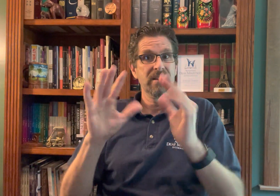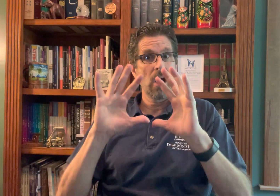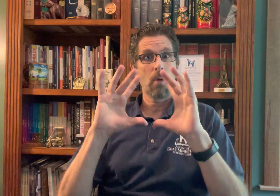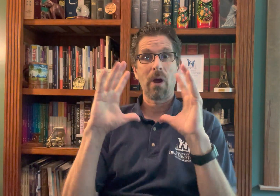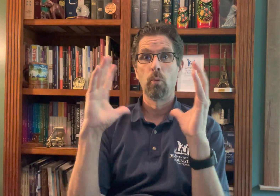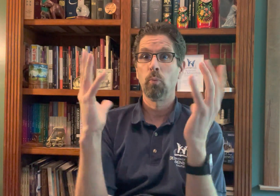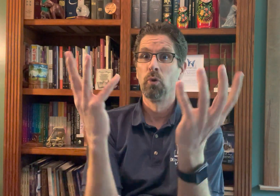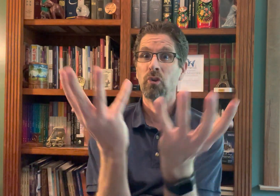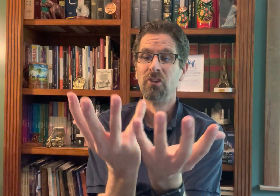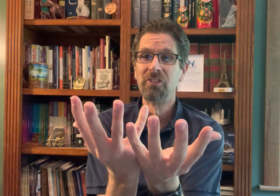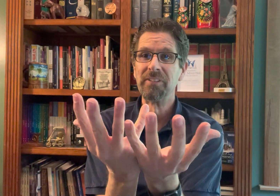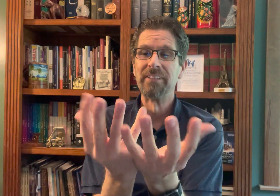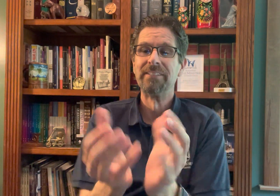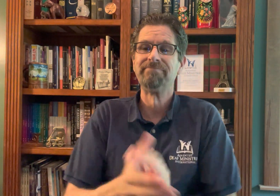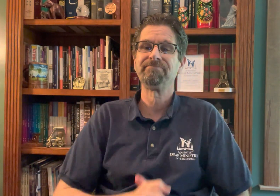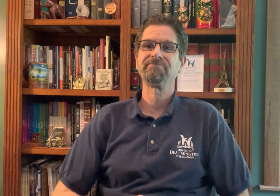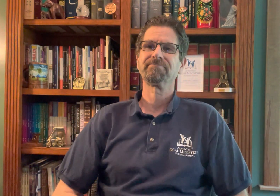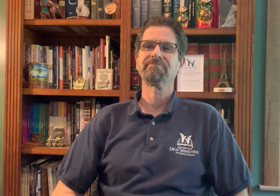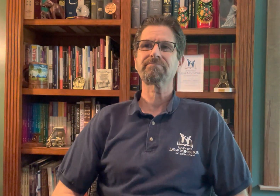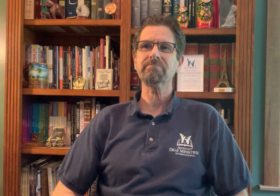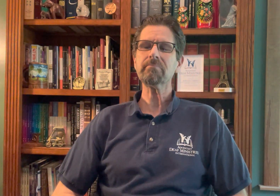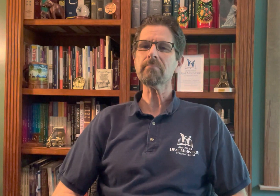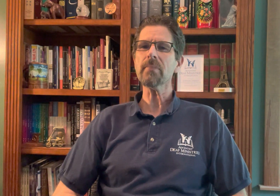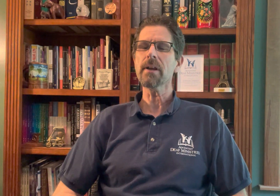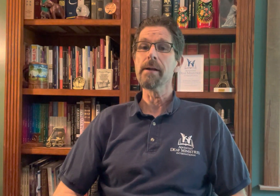to be involved with ministry all around the world.